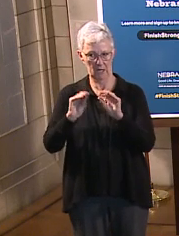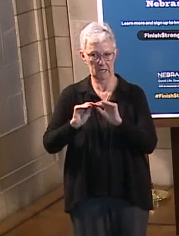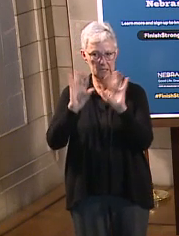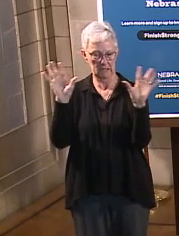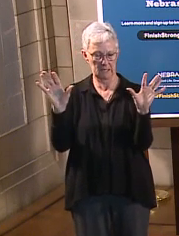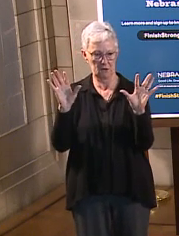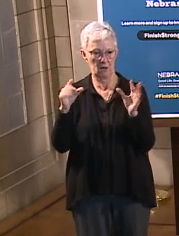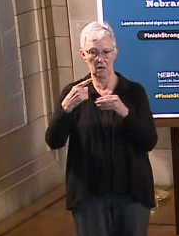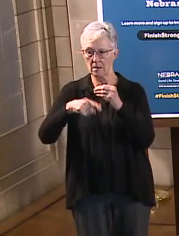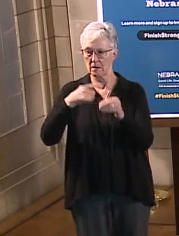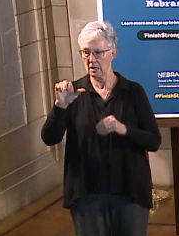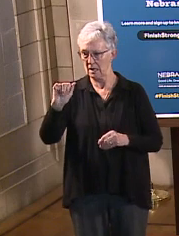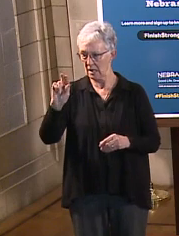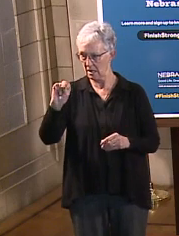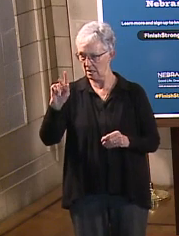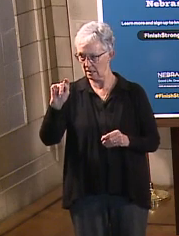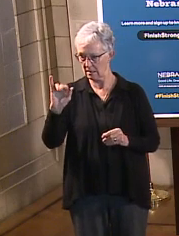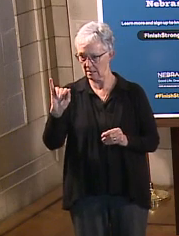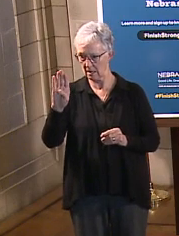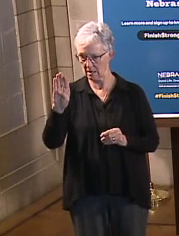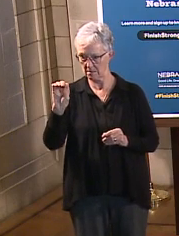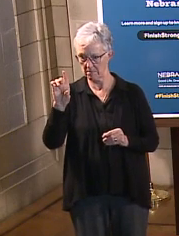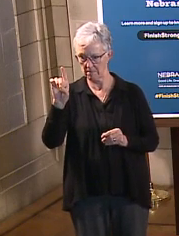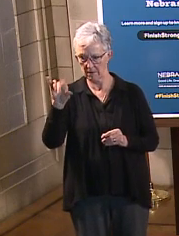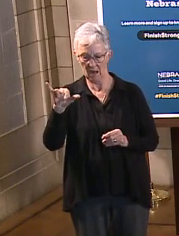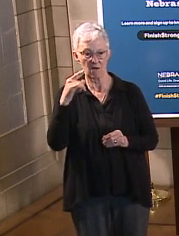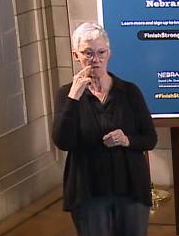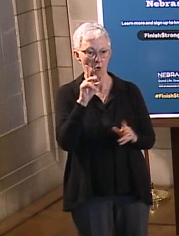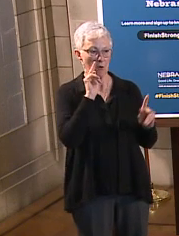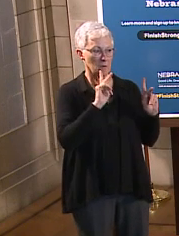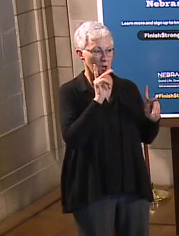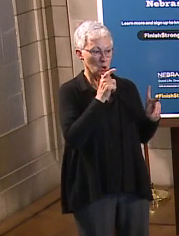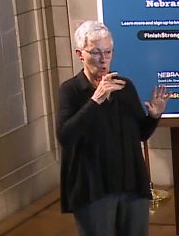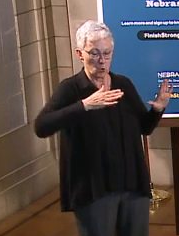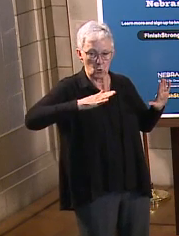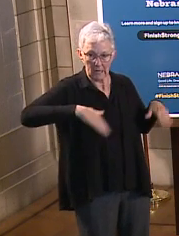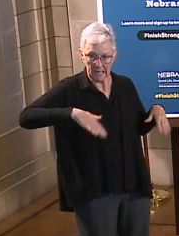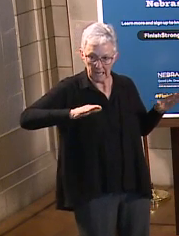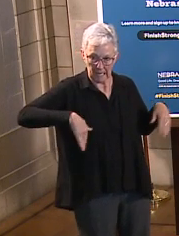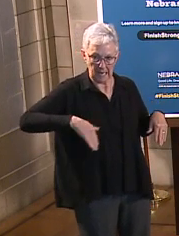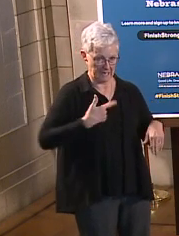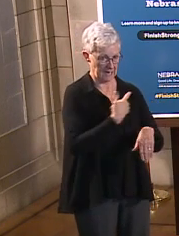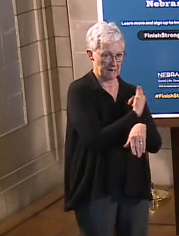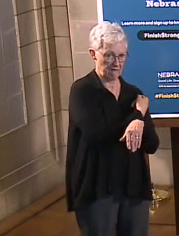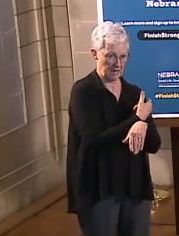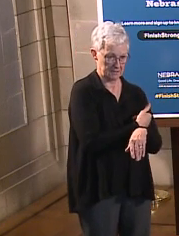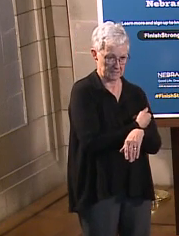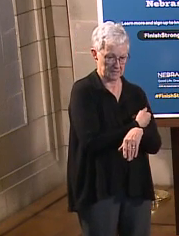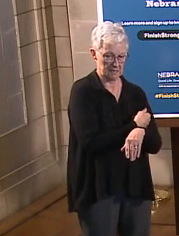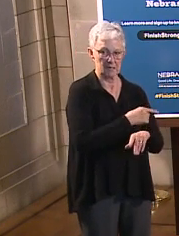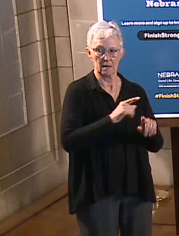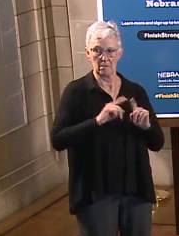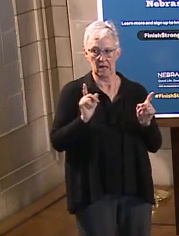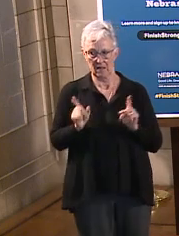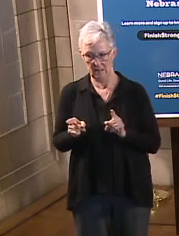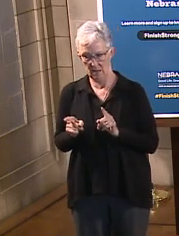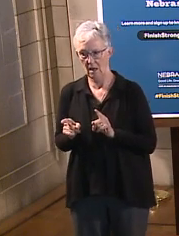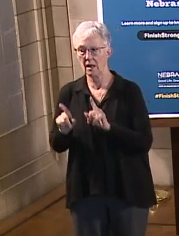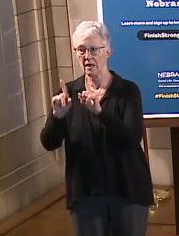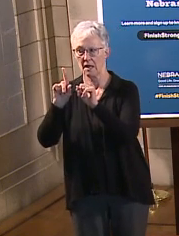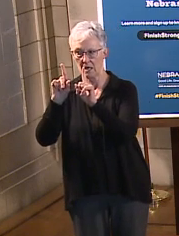antibodies. It's for unvaccinated people that have tested antibody positive